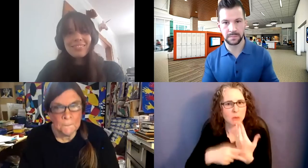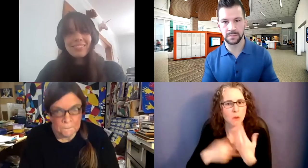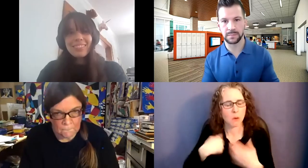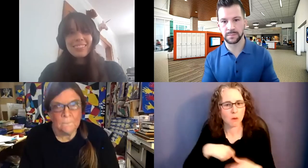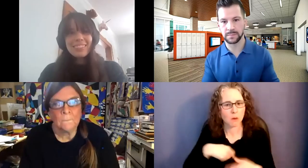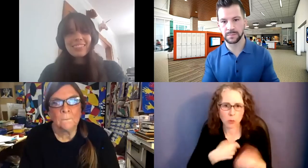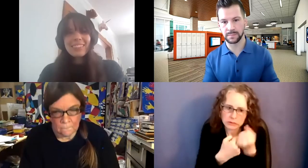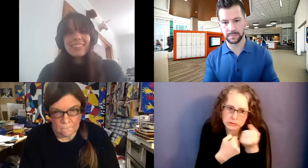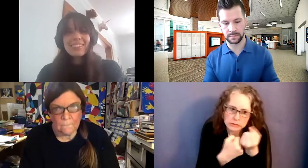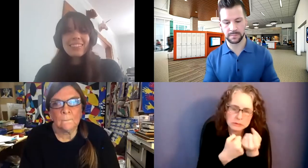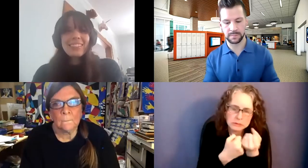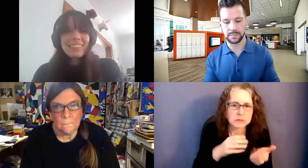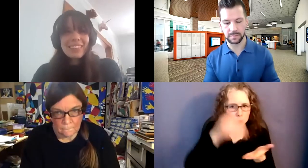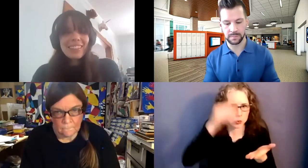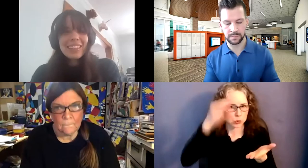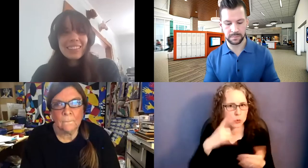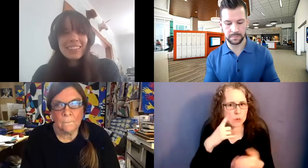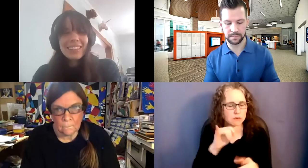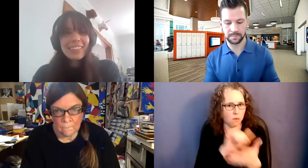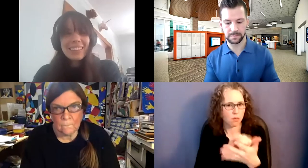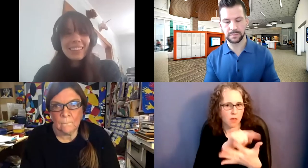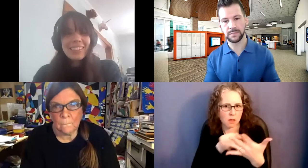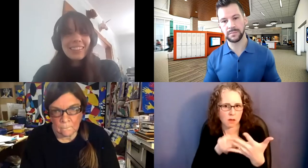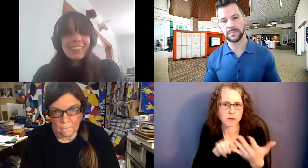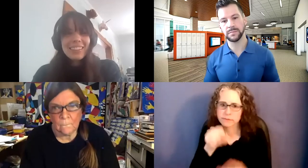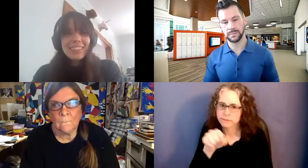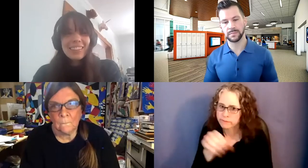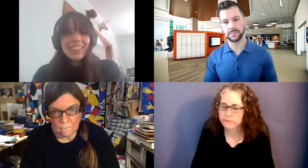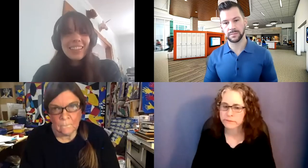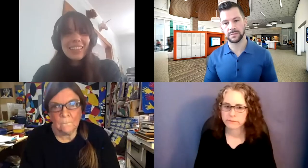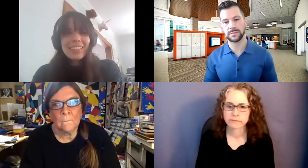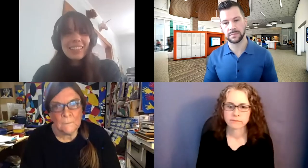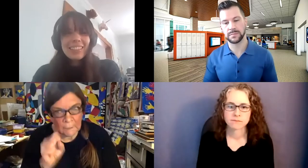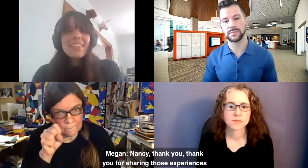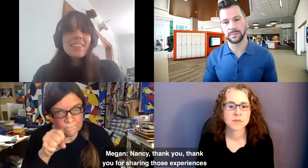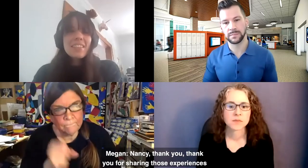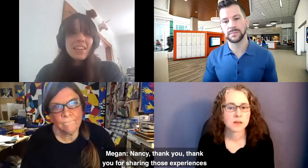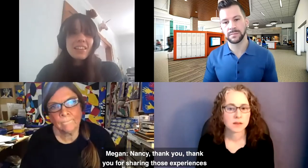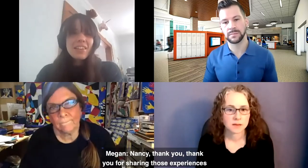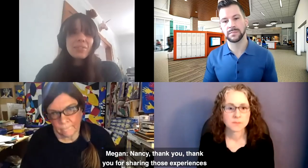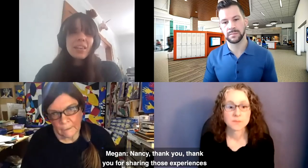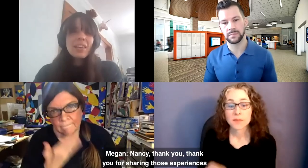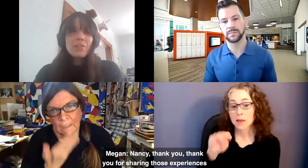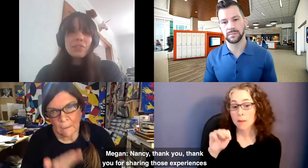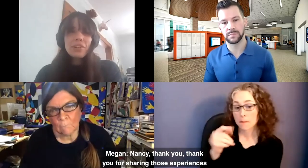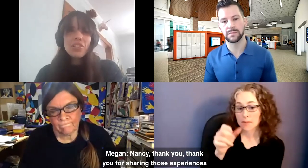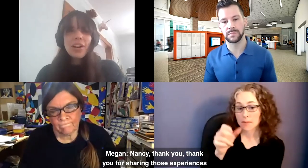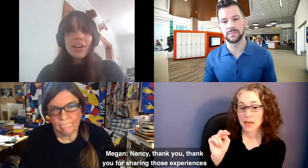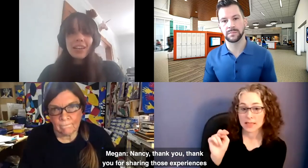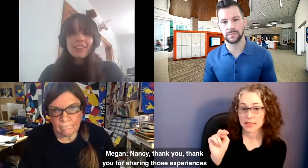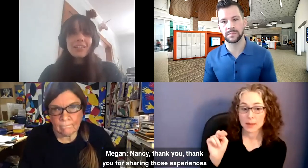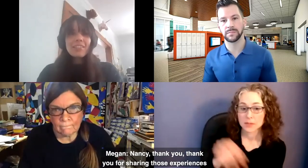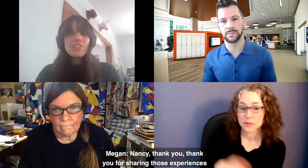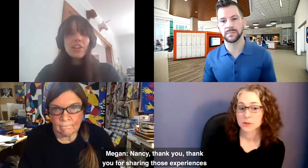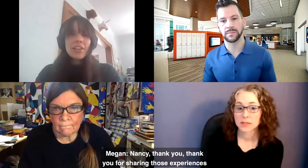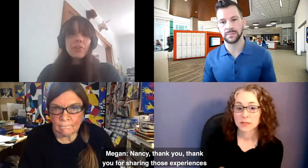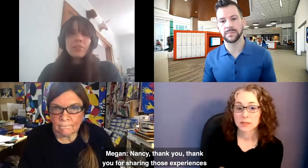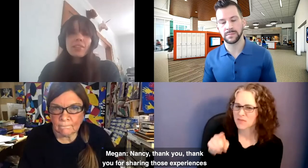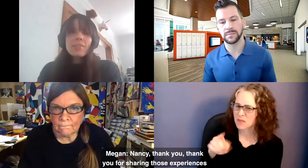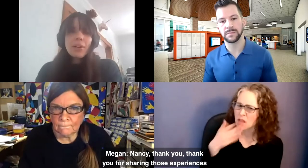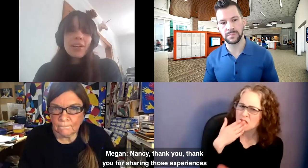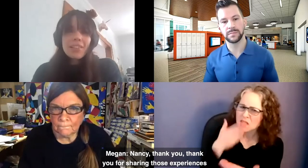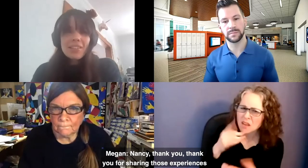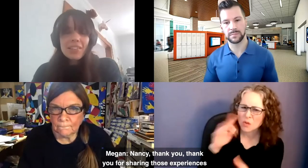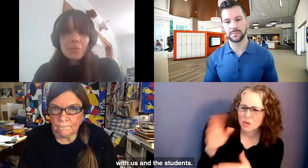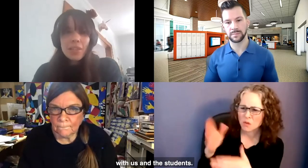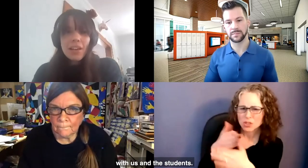Nancy nods in agreement. Megan speaking. Nancy, thank you. Thank you for sharing those